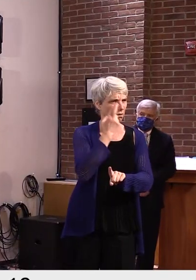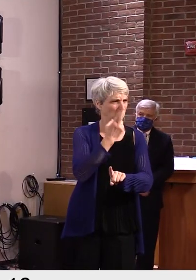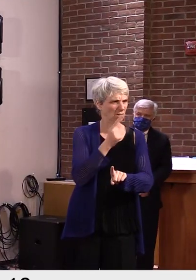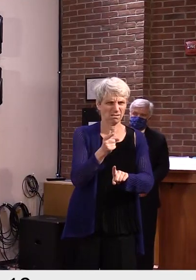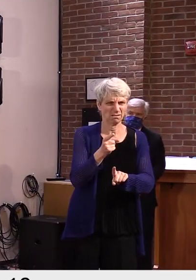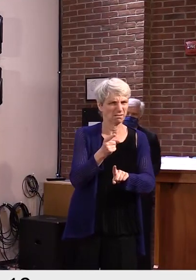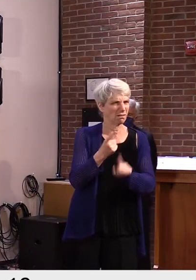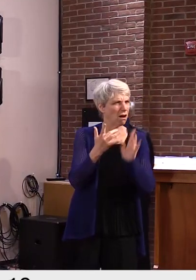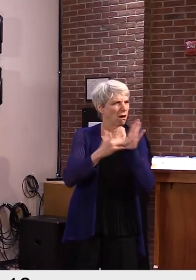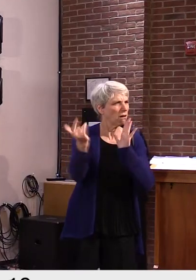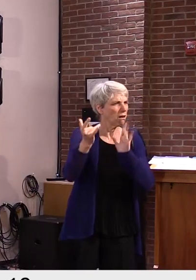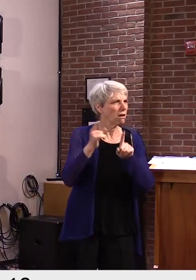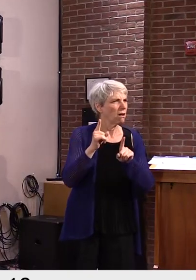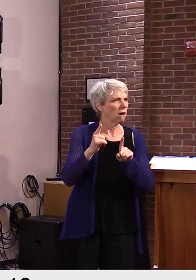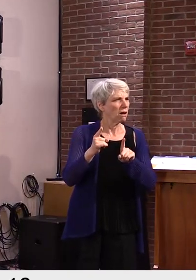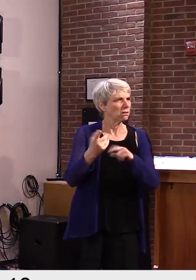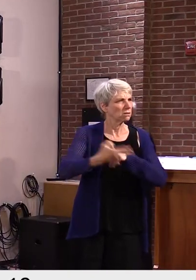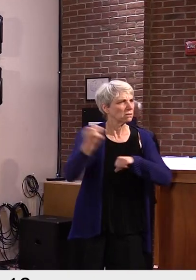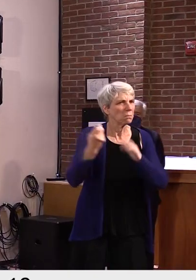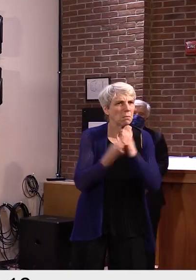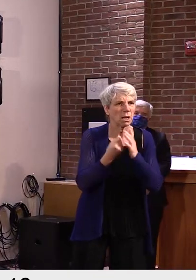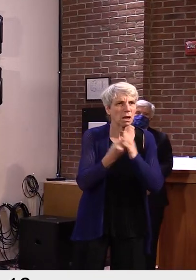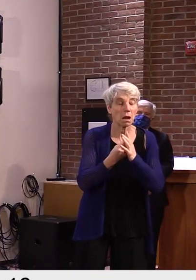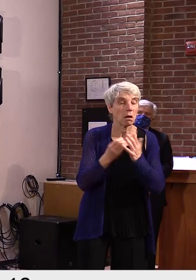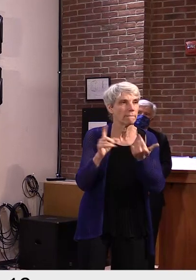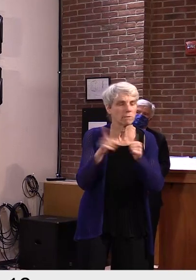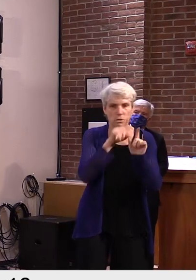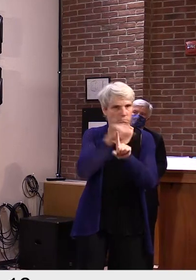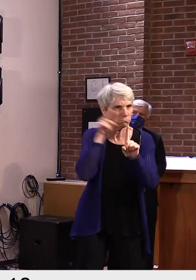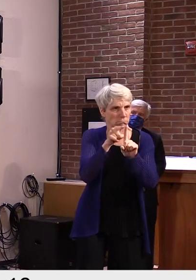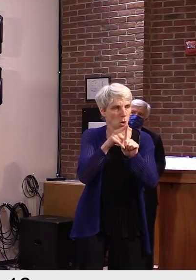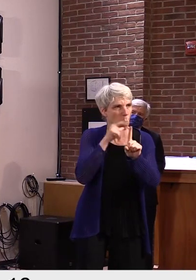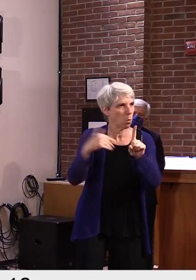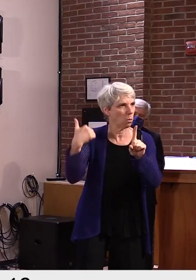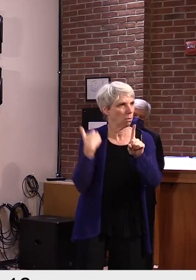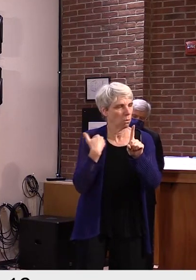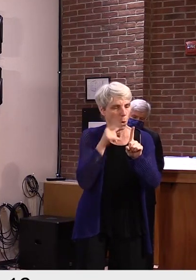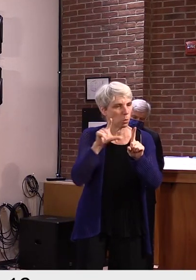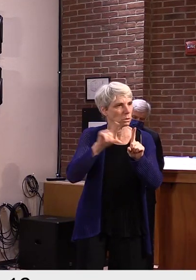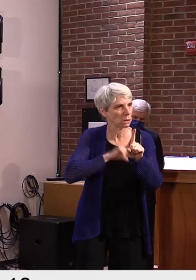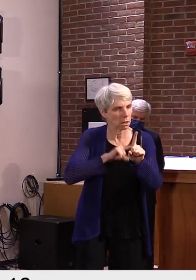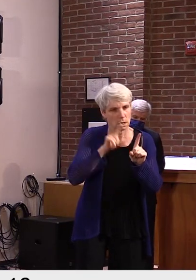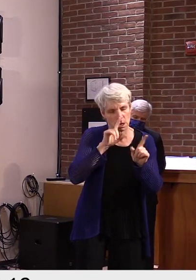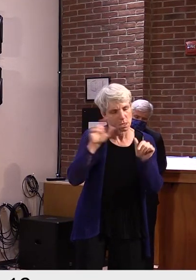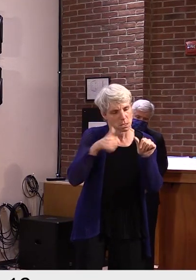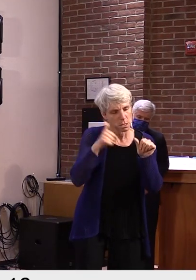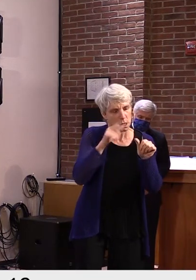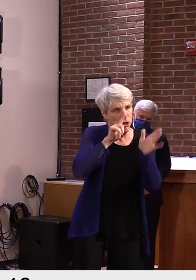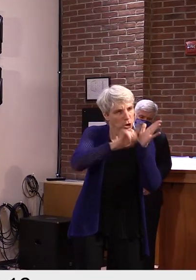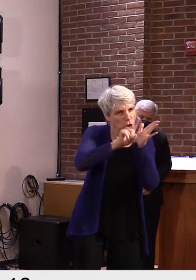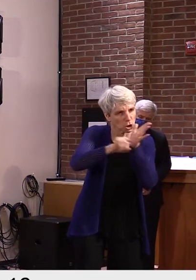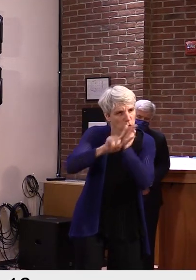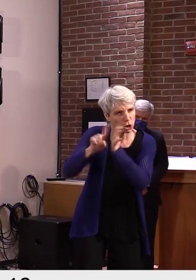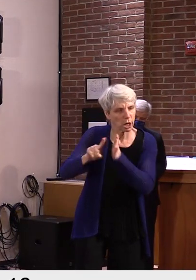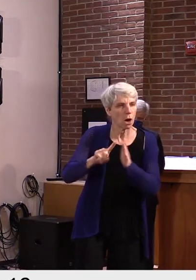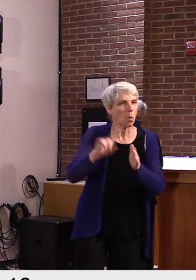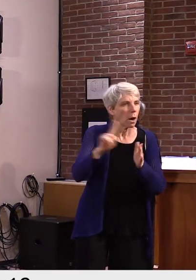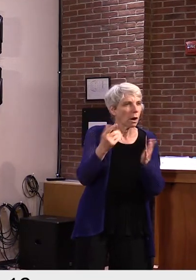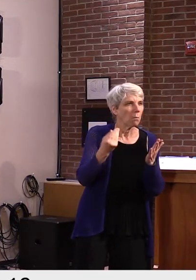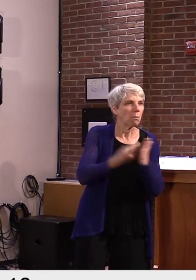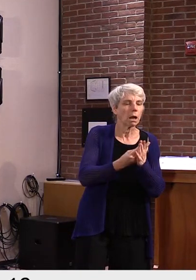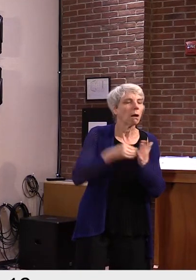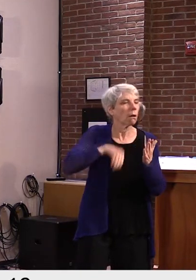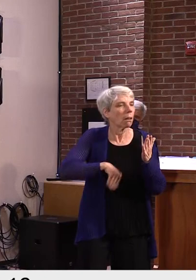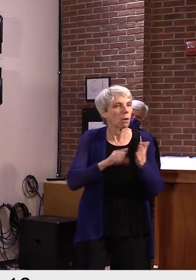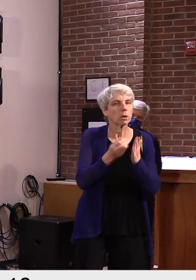underlying fraud and making sure we understood exactly what happened and where the money went and, like I said, tracing every investor penny. Once